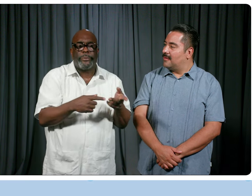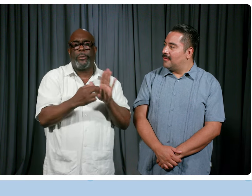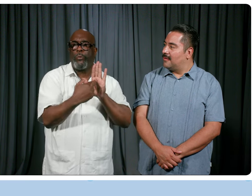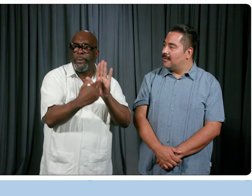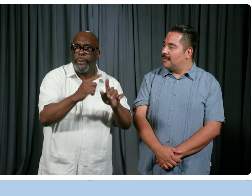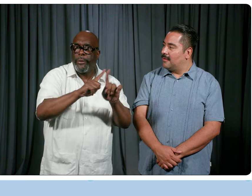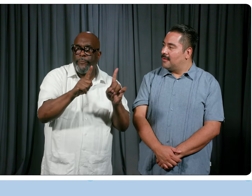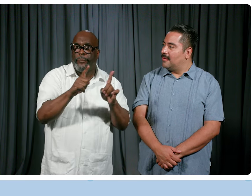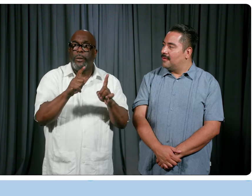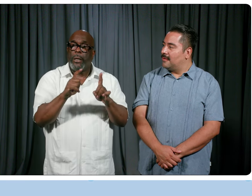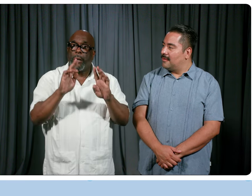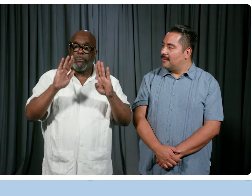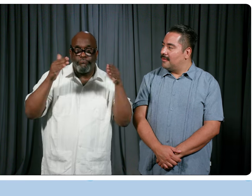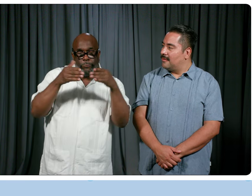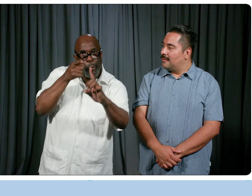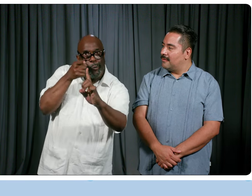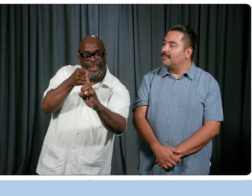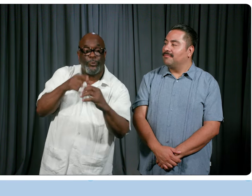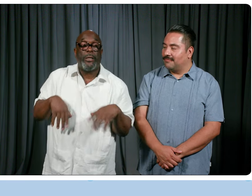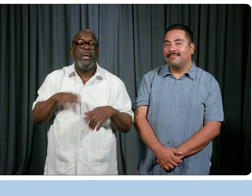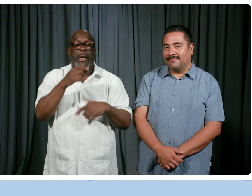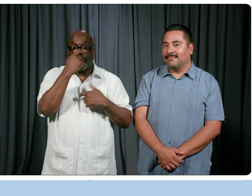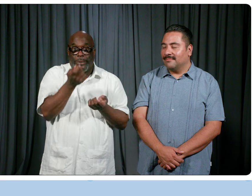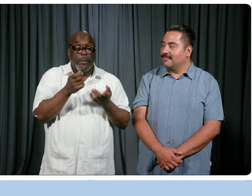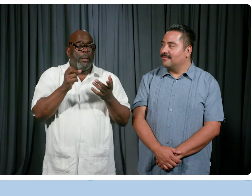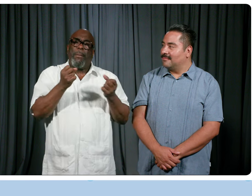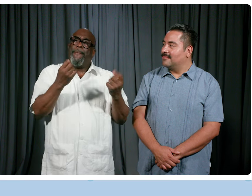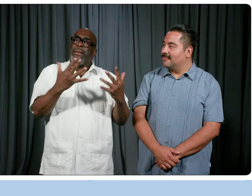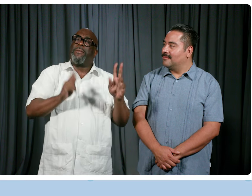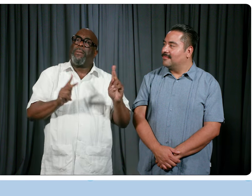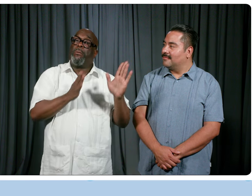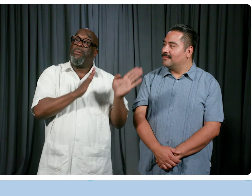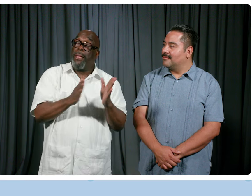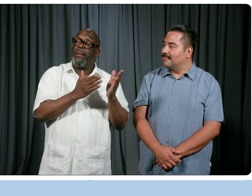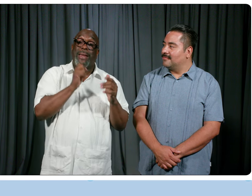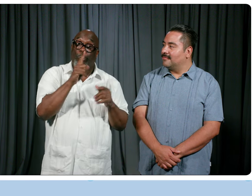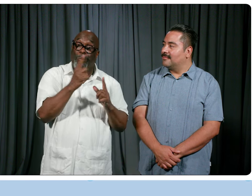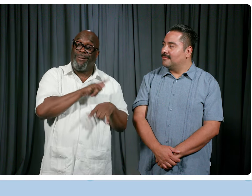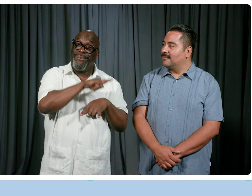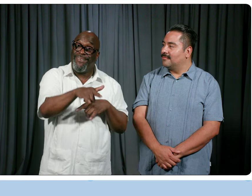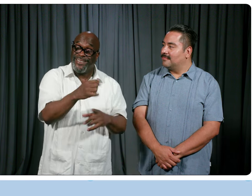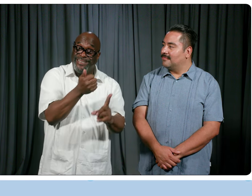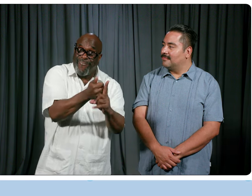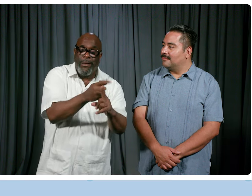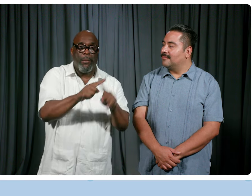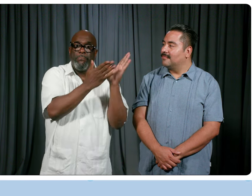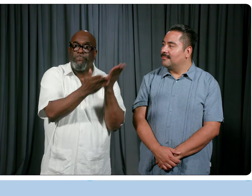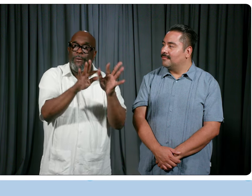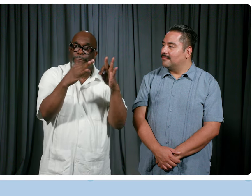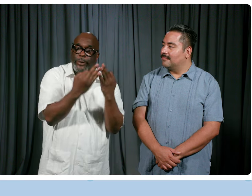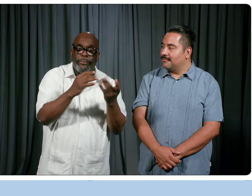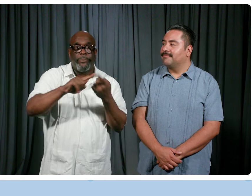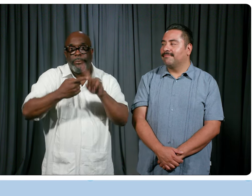you know, interests and things of that nature. But also understand that many of our folks who attend bring their families and friends with them. So it's not